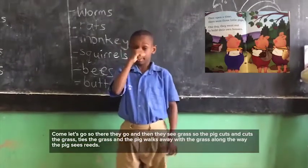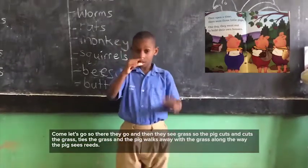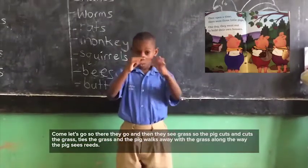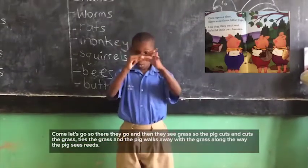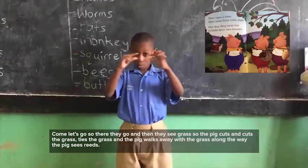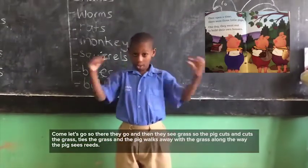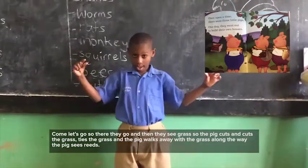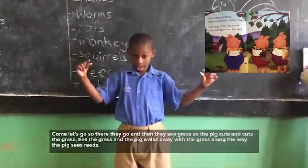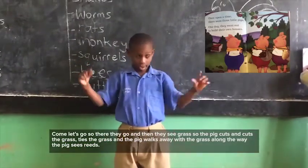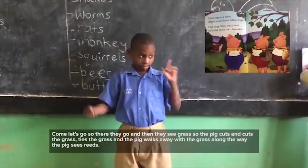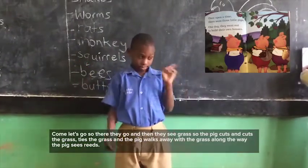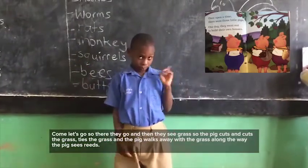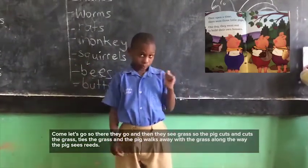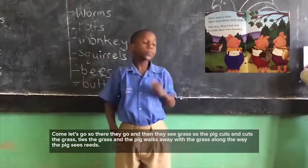reeds.